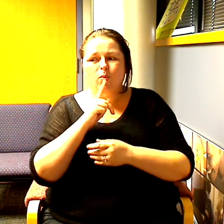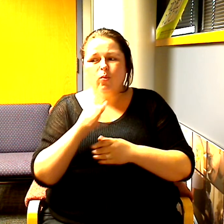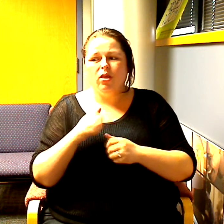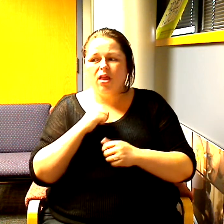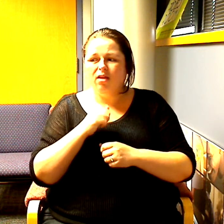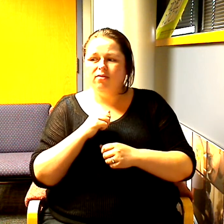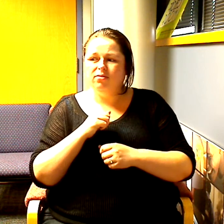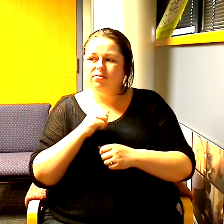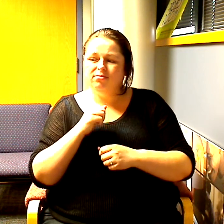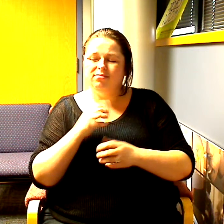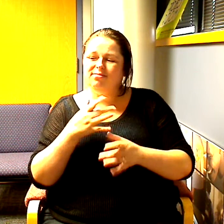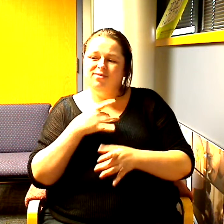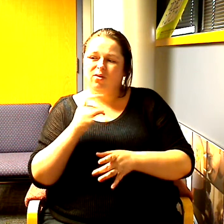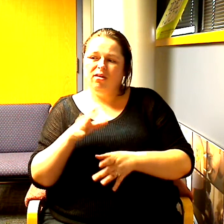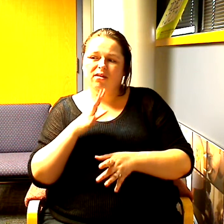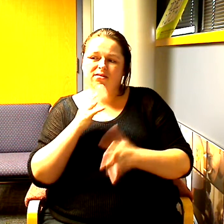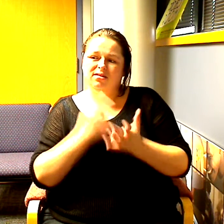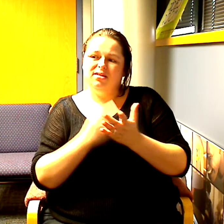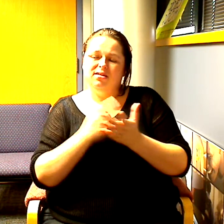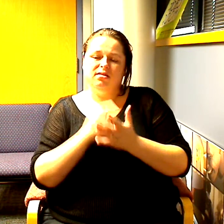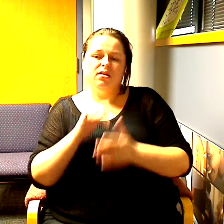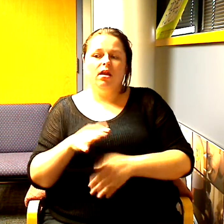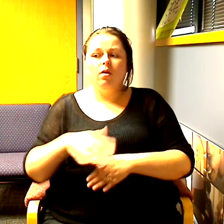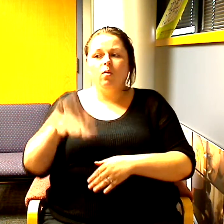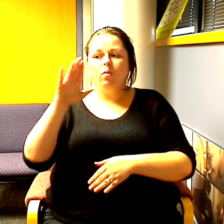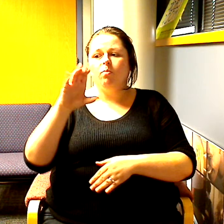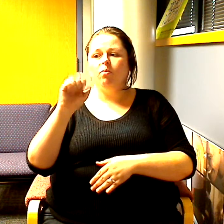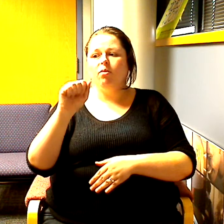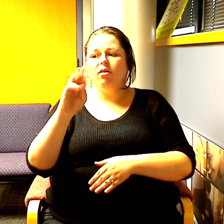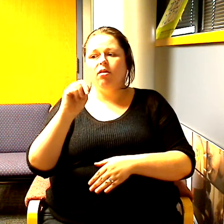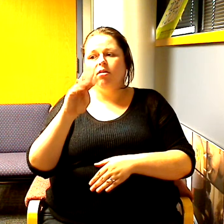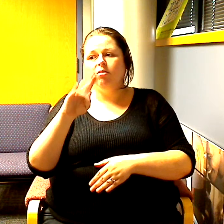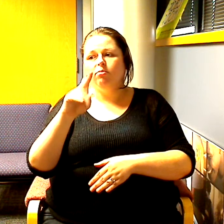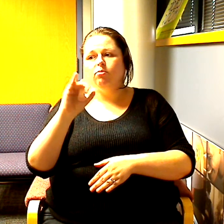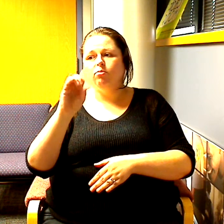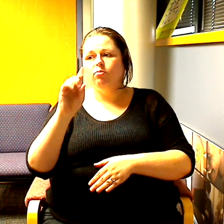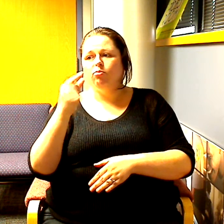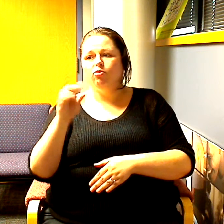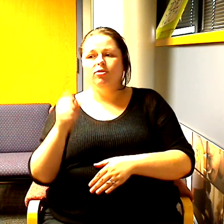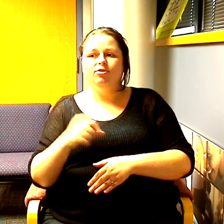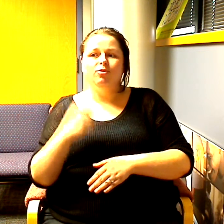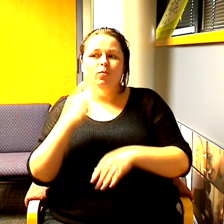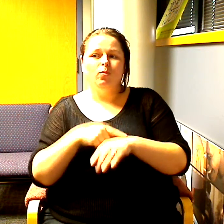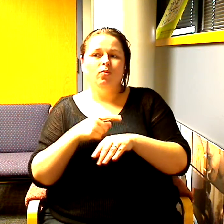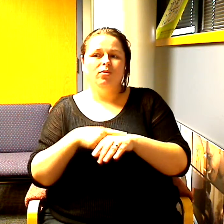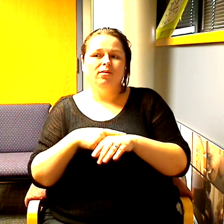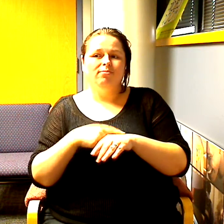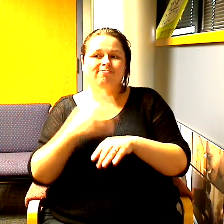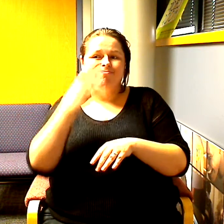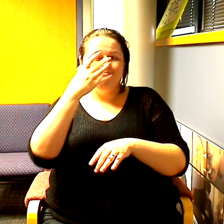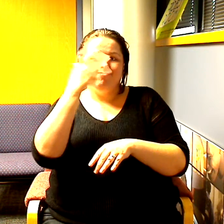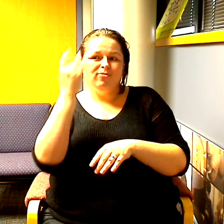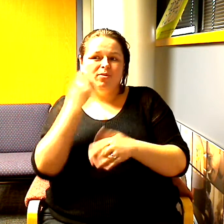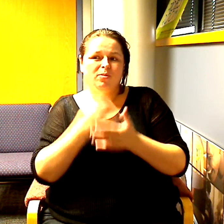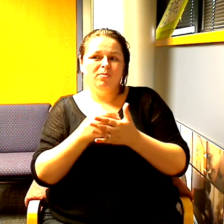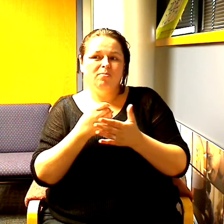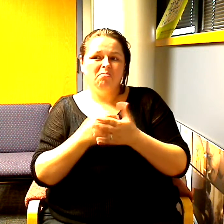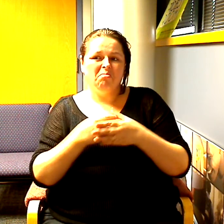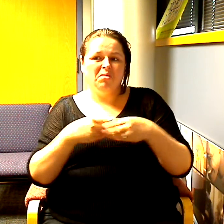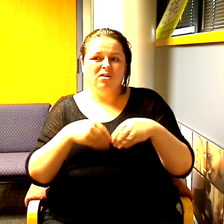I grew up in Cambridge and one time I went into a store and I forgot my money and they gave me the dress for free when I